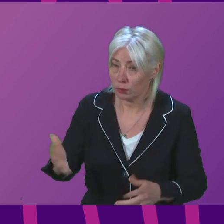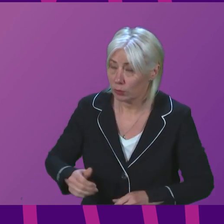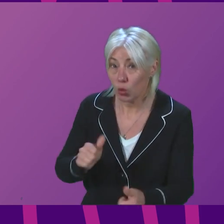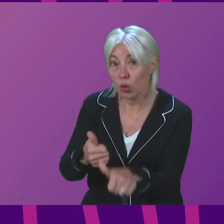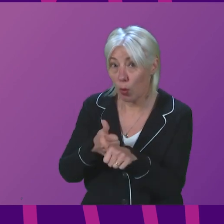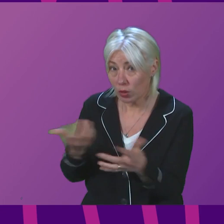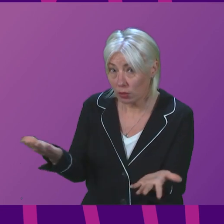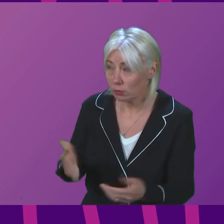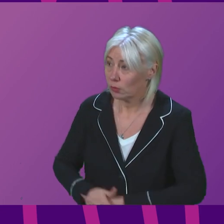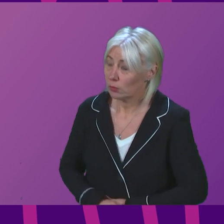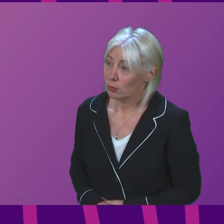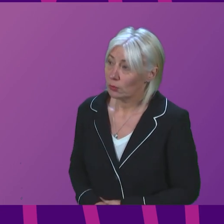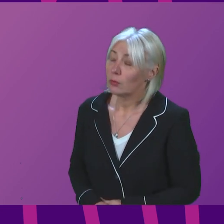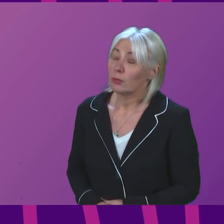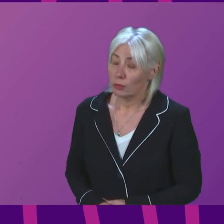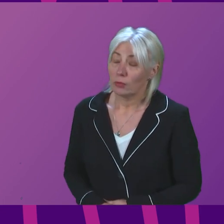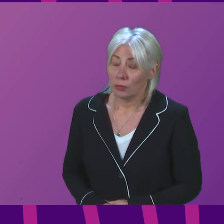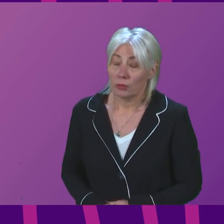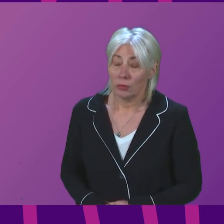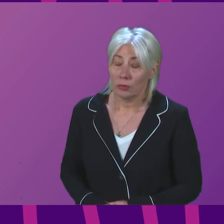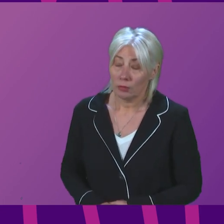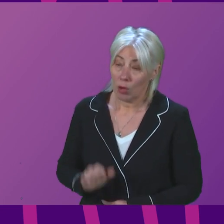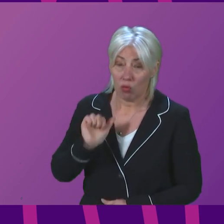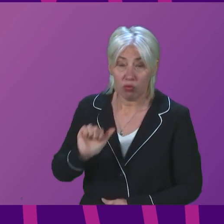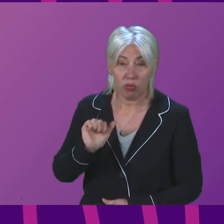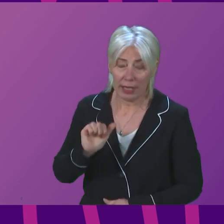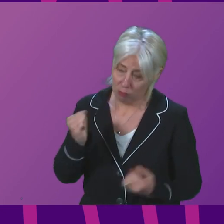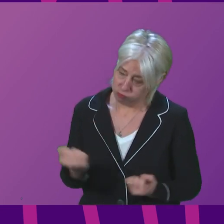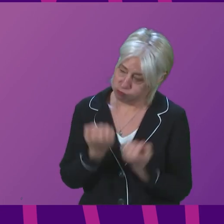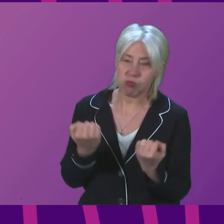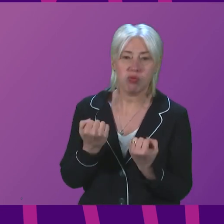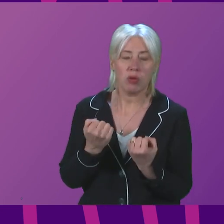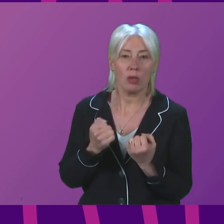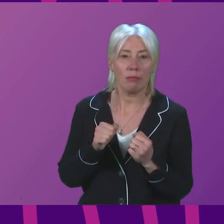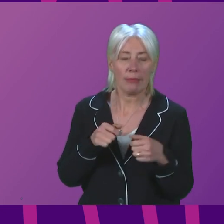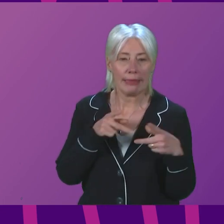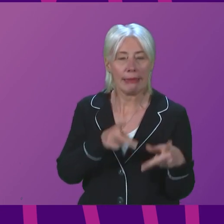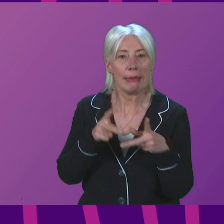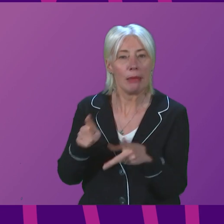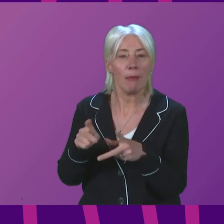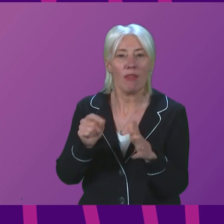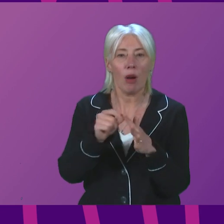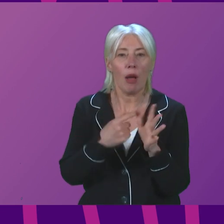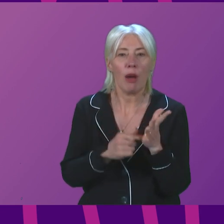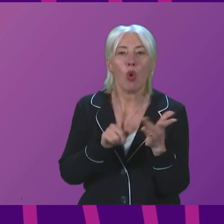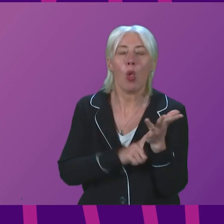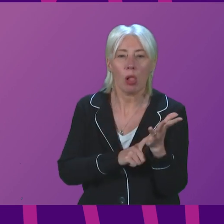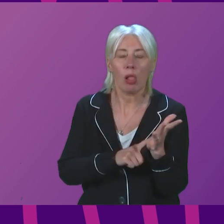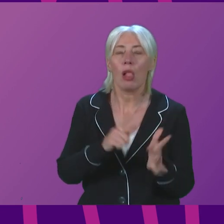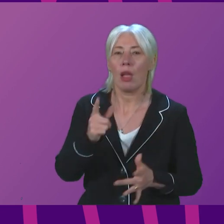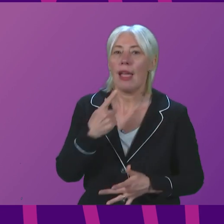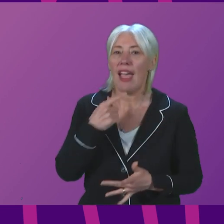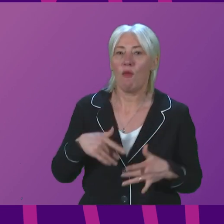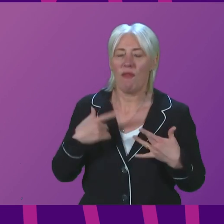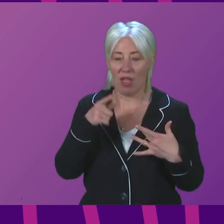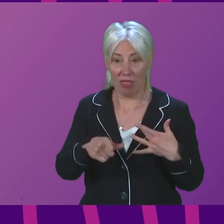I think it is right that we have a robust system of parole. If on any occasion it is concluded that